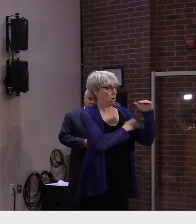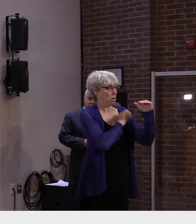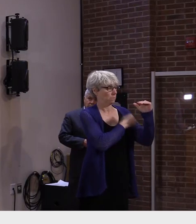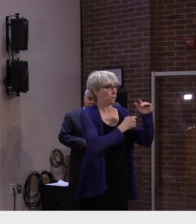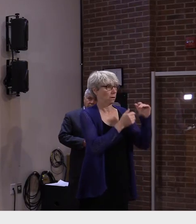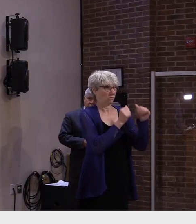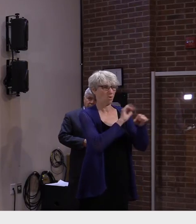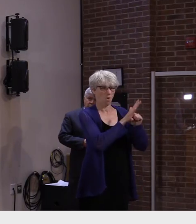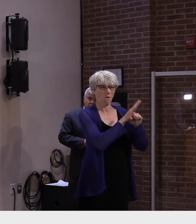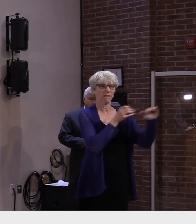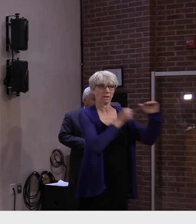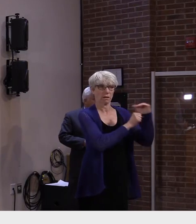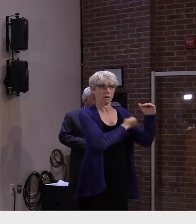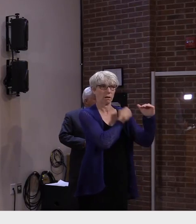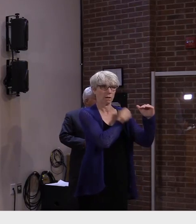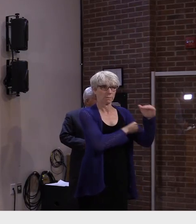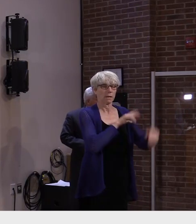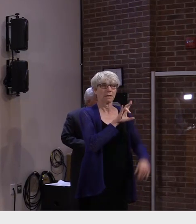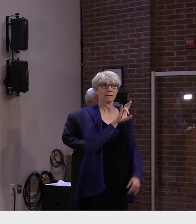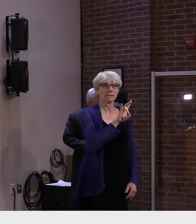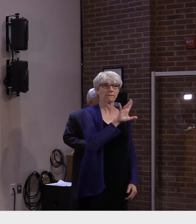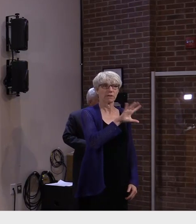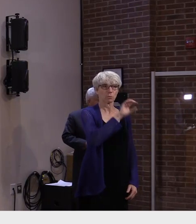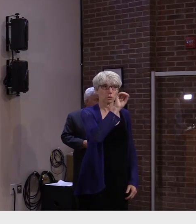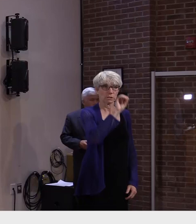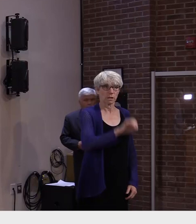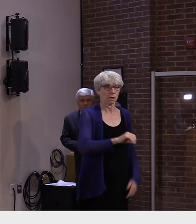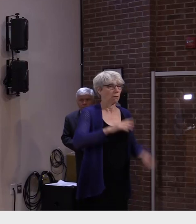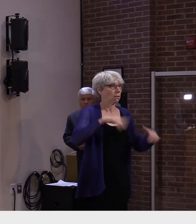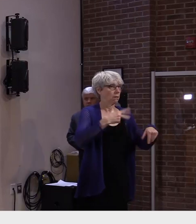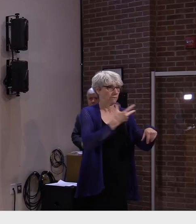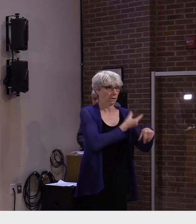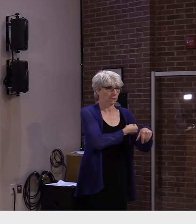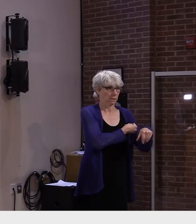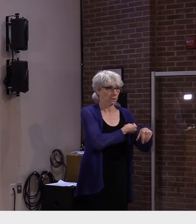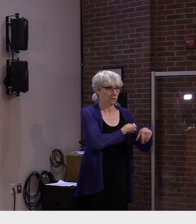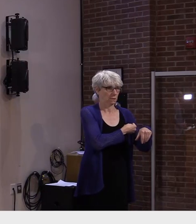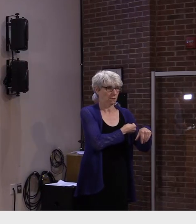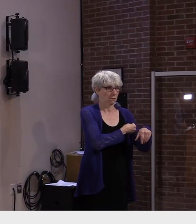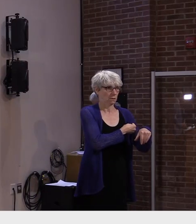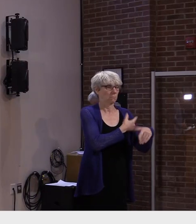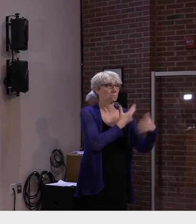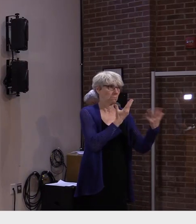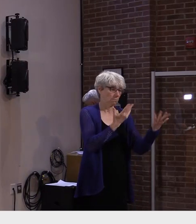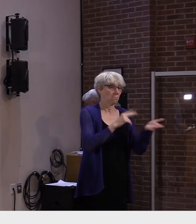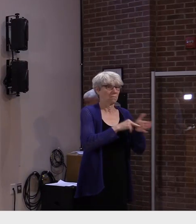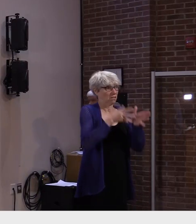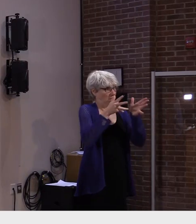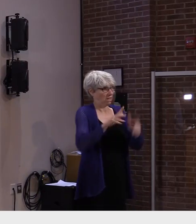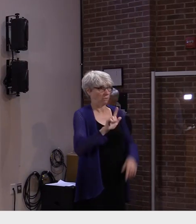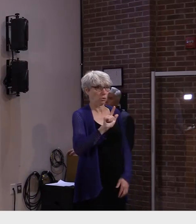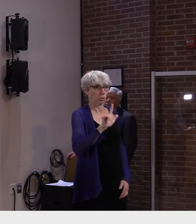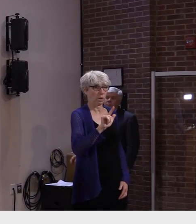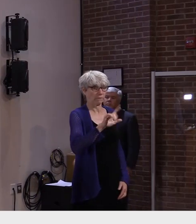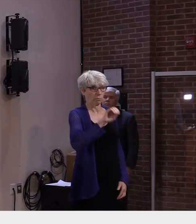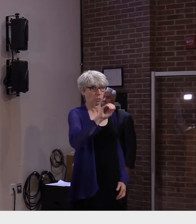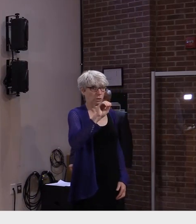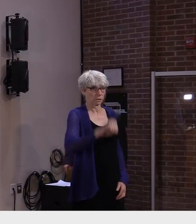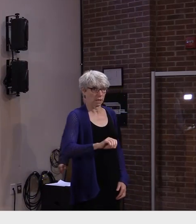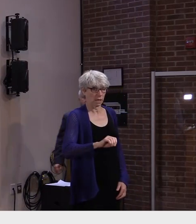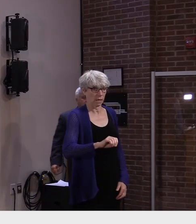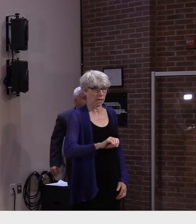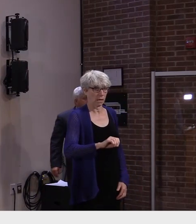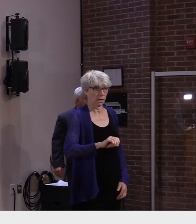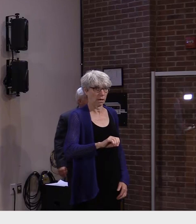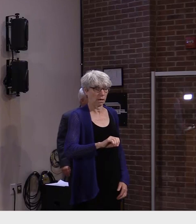are unvaccinated. If you do the math, that's 25% of the